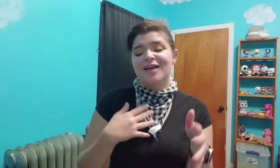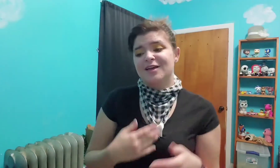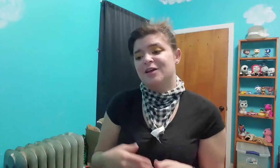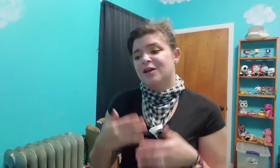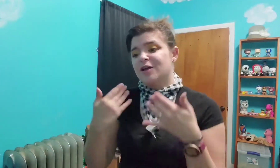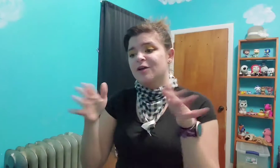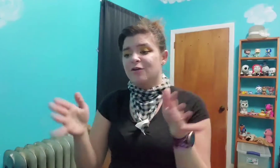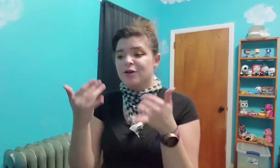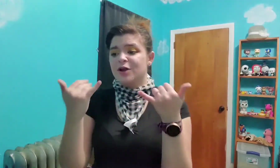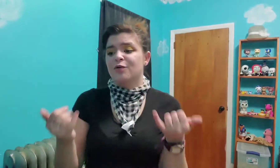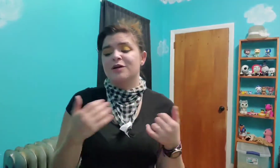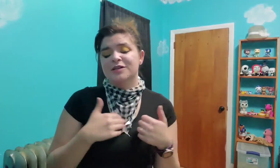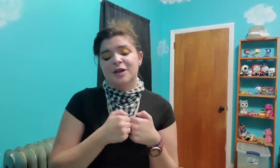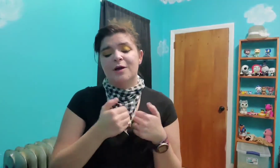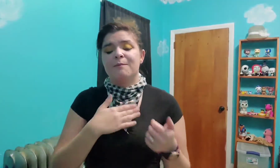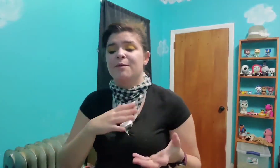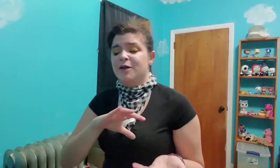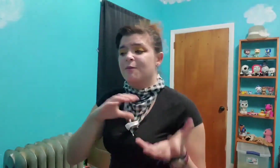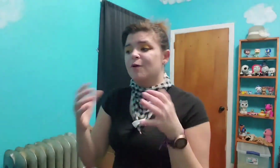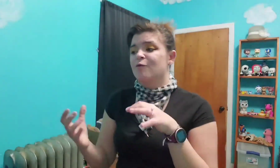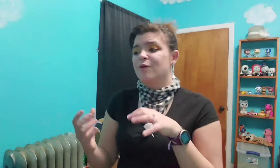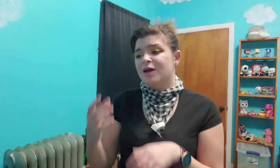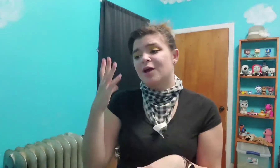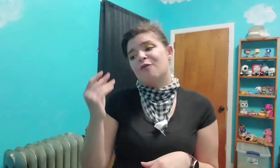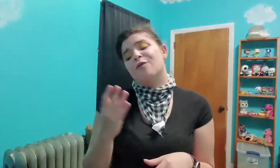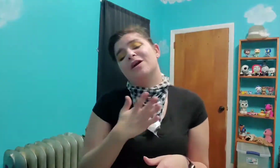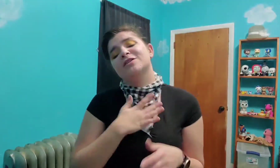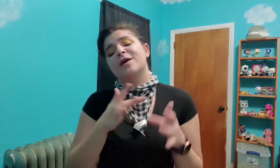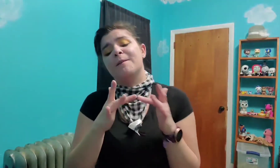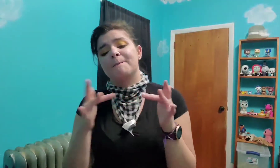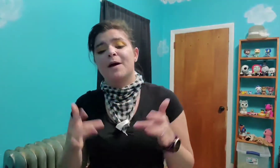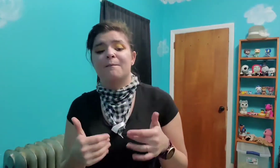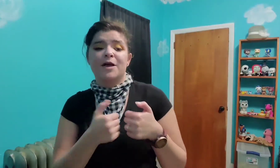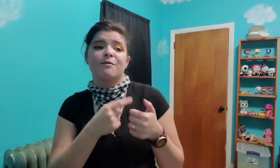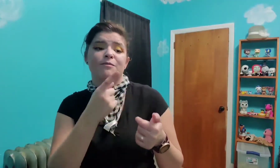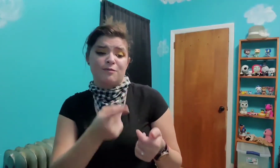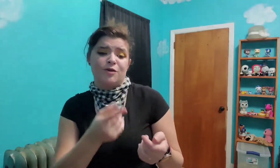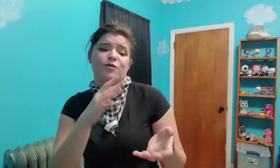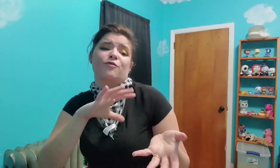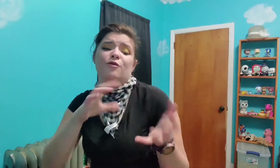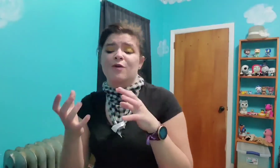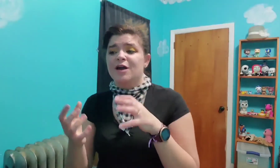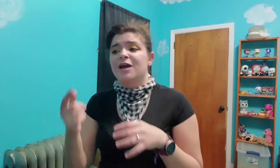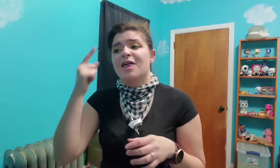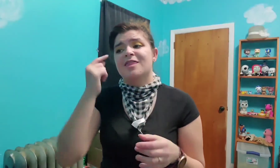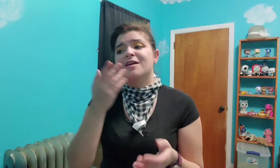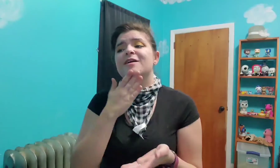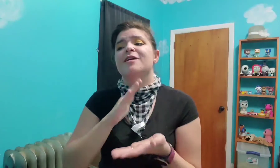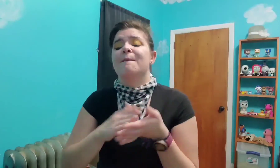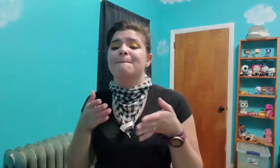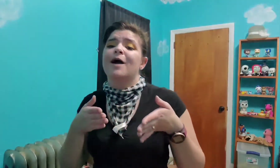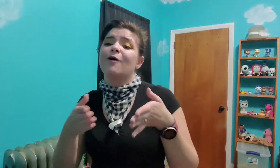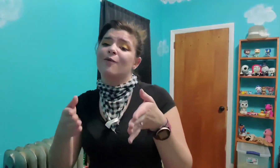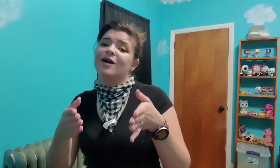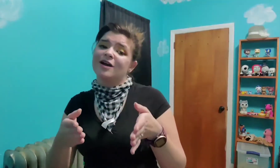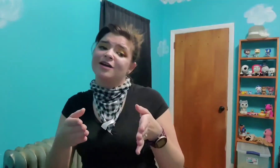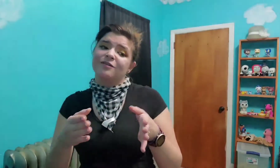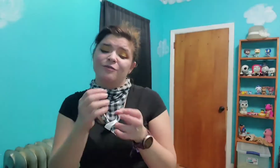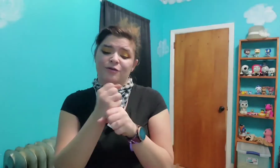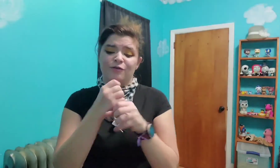Calling it quits now, baby, I'm a wreck Crash at my place, baby, you're a wreck Thinking in a bad way, losing your